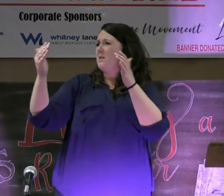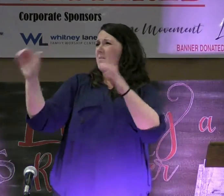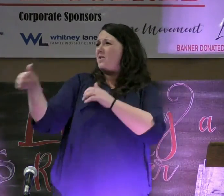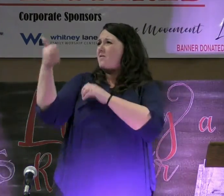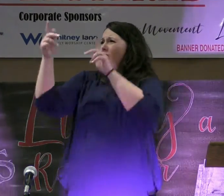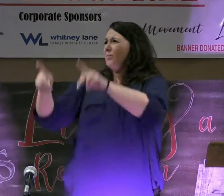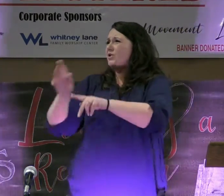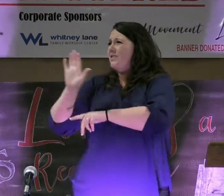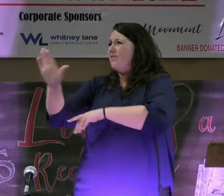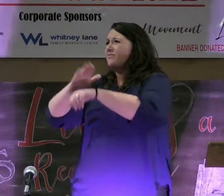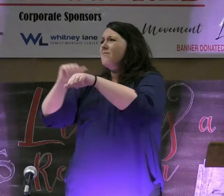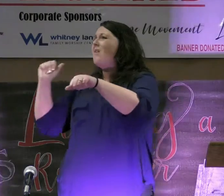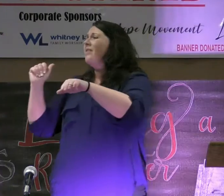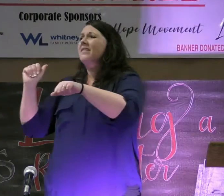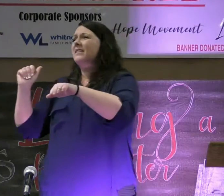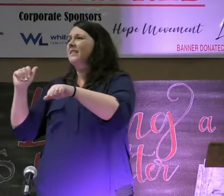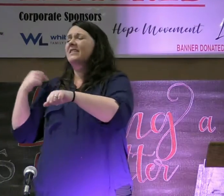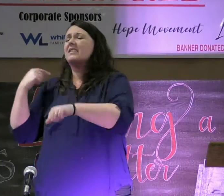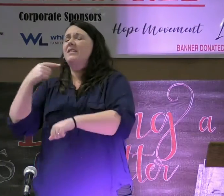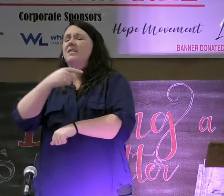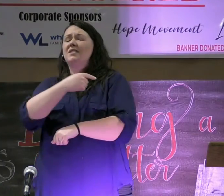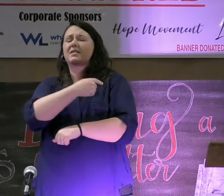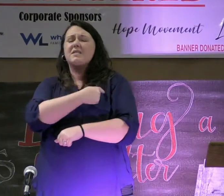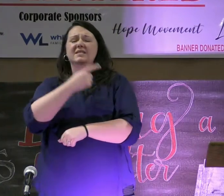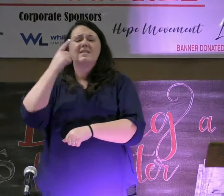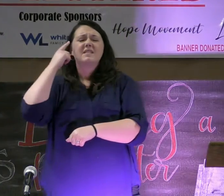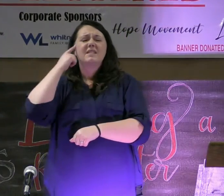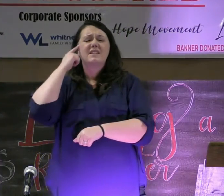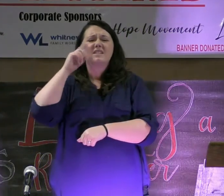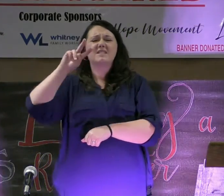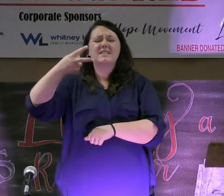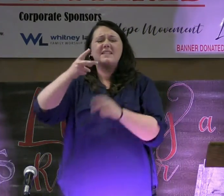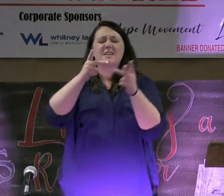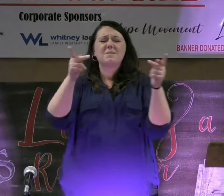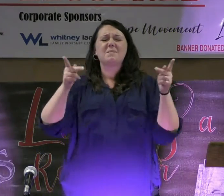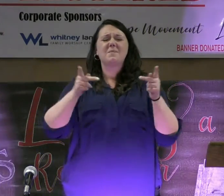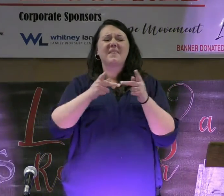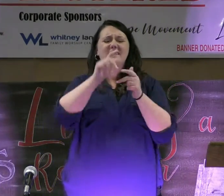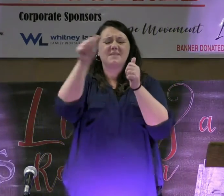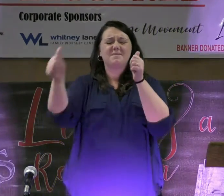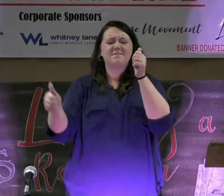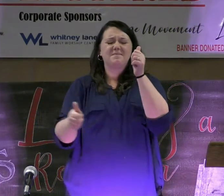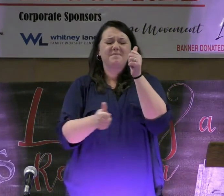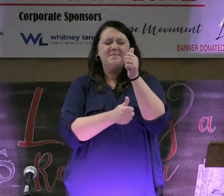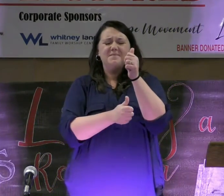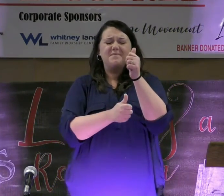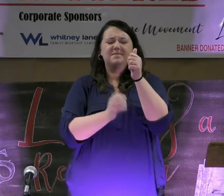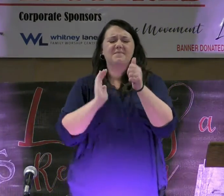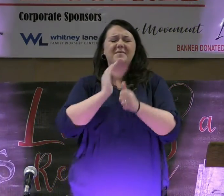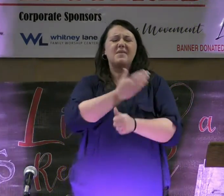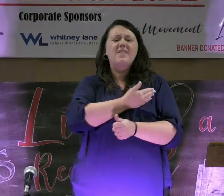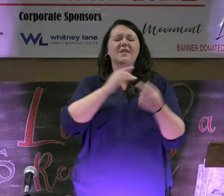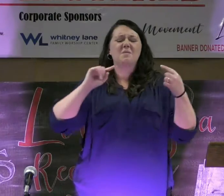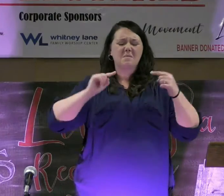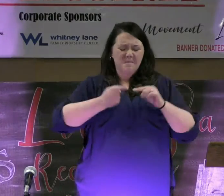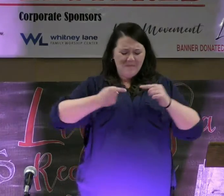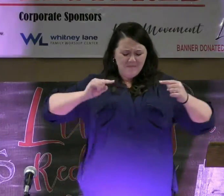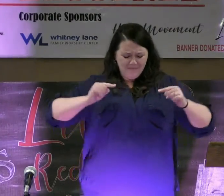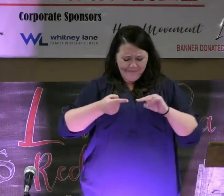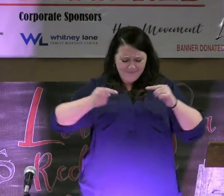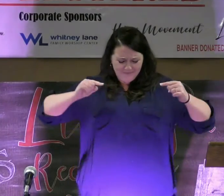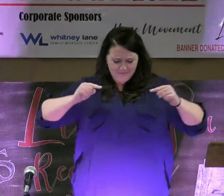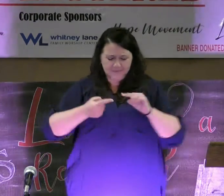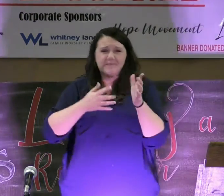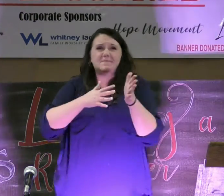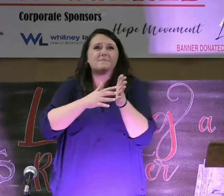of someone else's calling. And we hear second place. When our pain cripples us to a point where